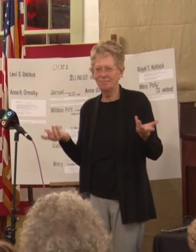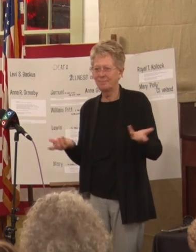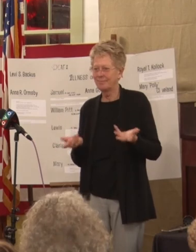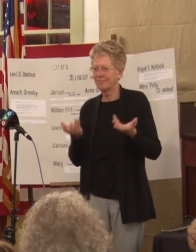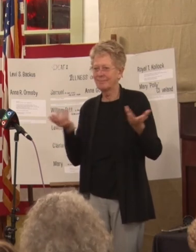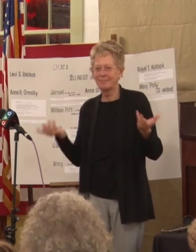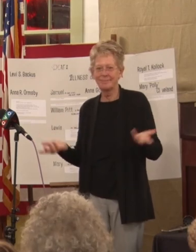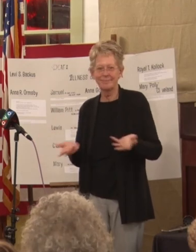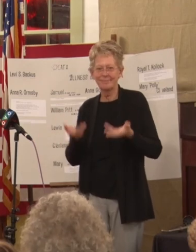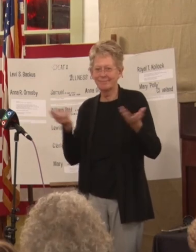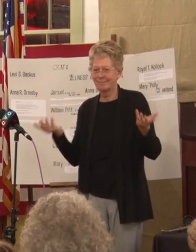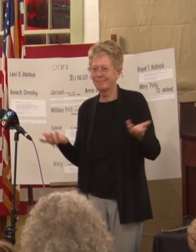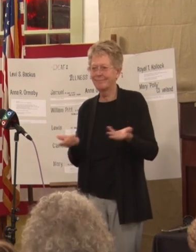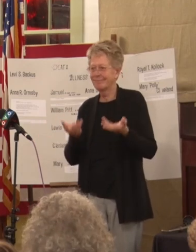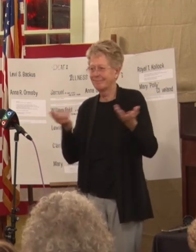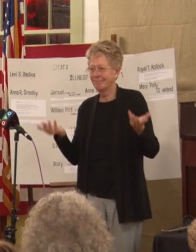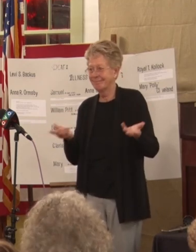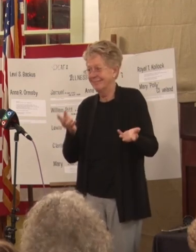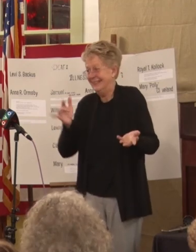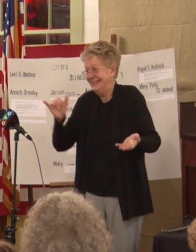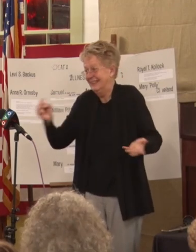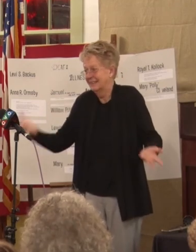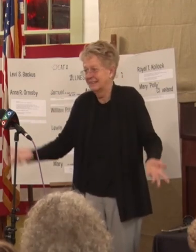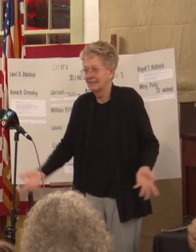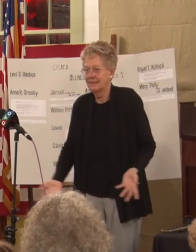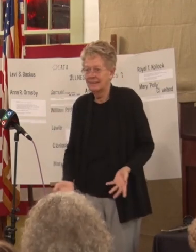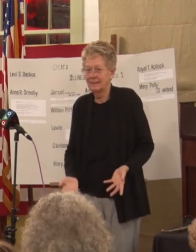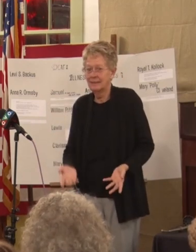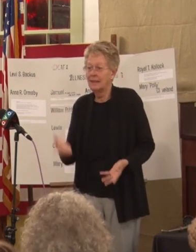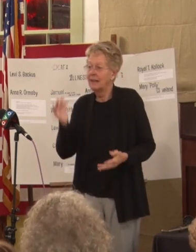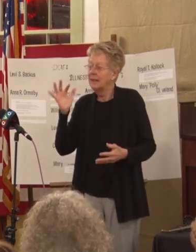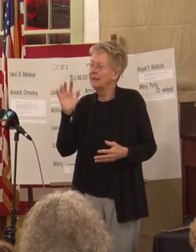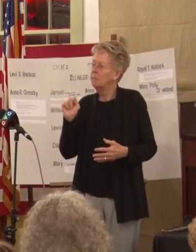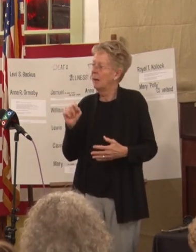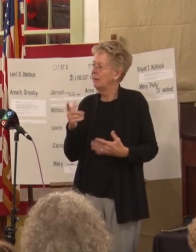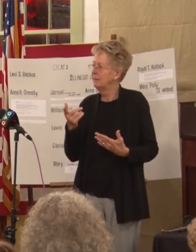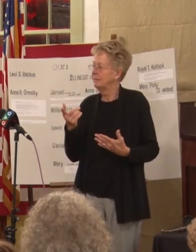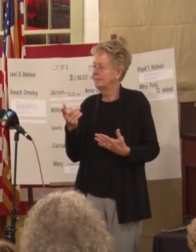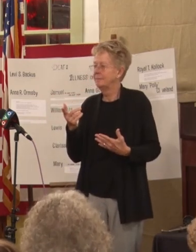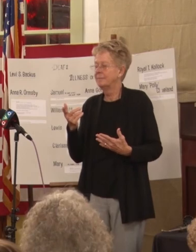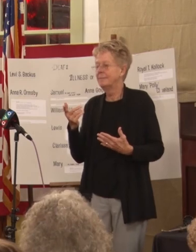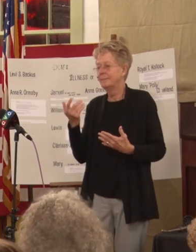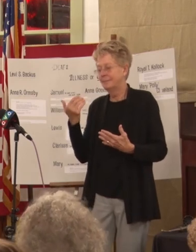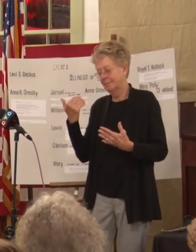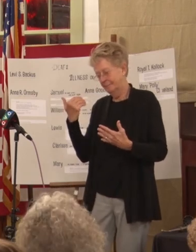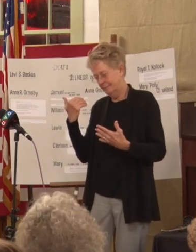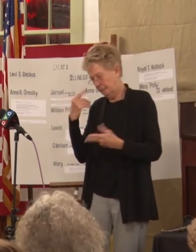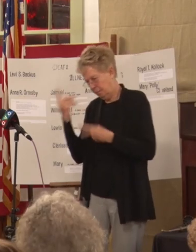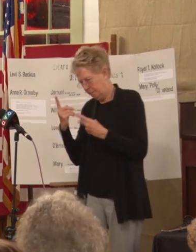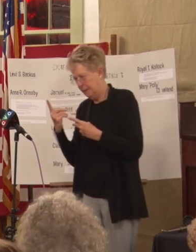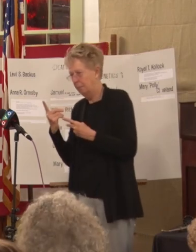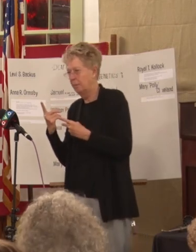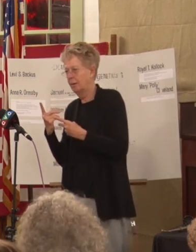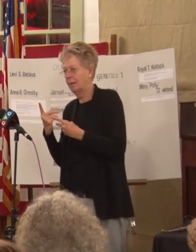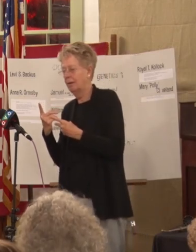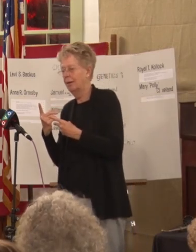it just is you know but you have the people that were supported by Alexander Granville